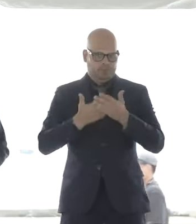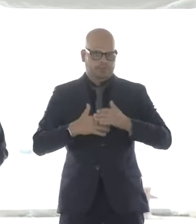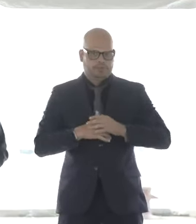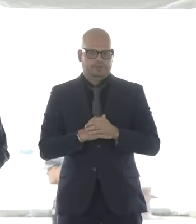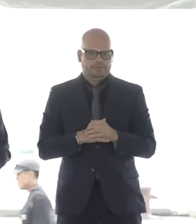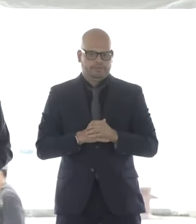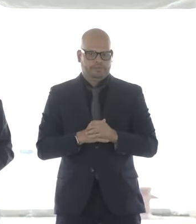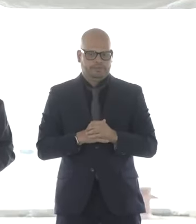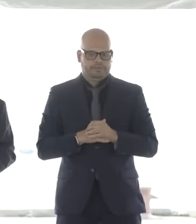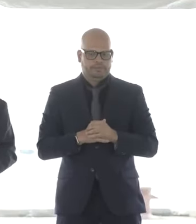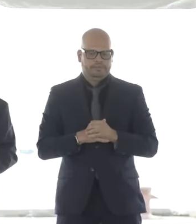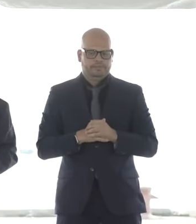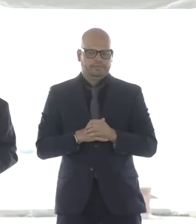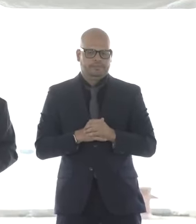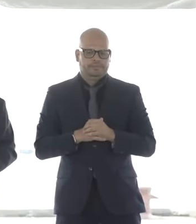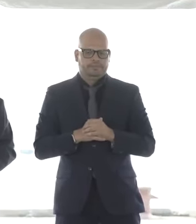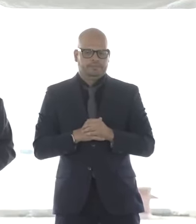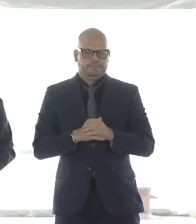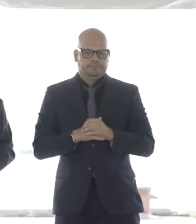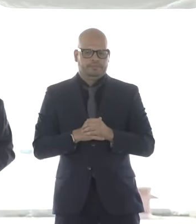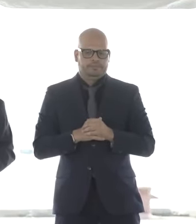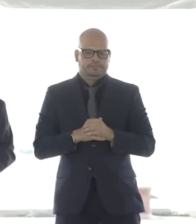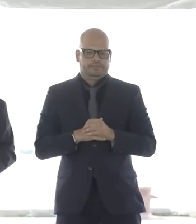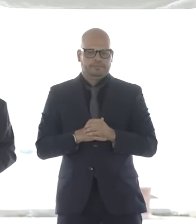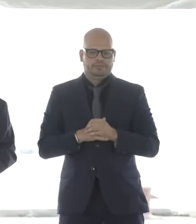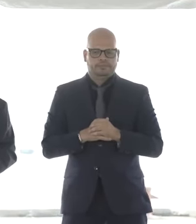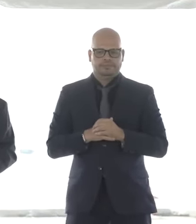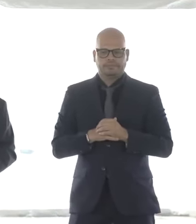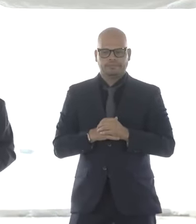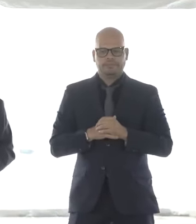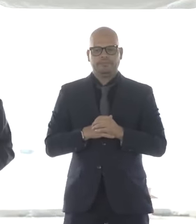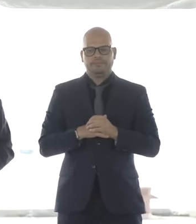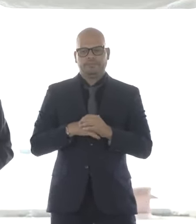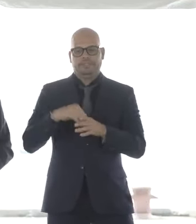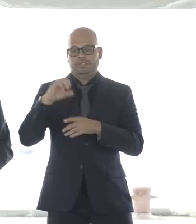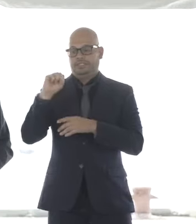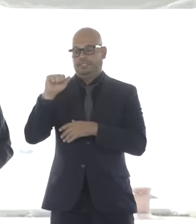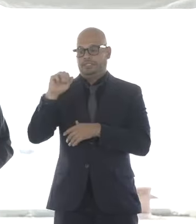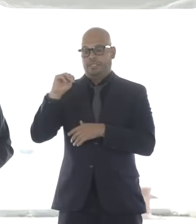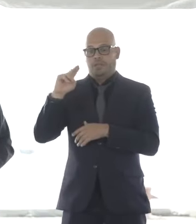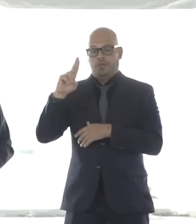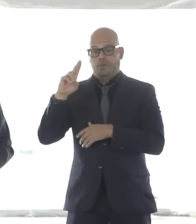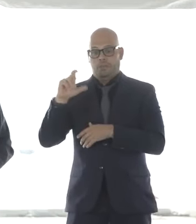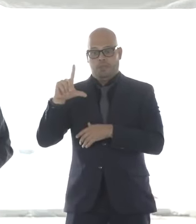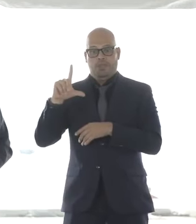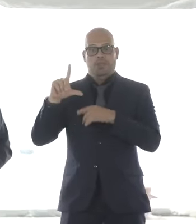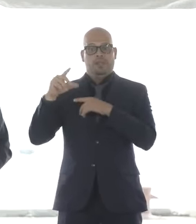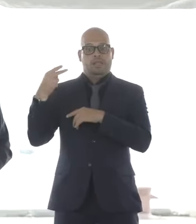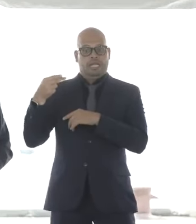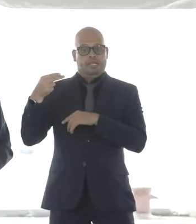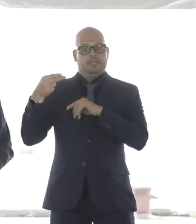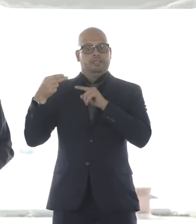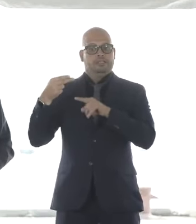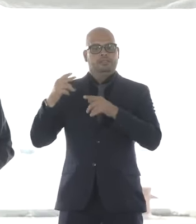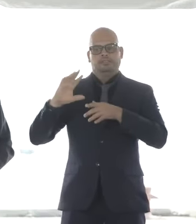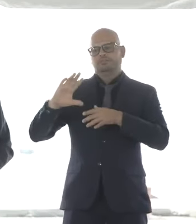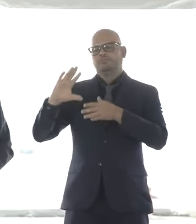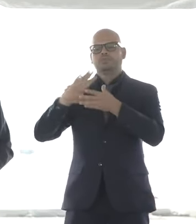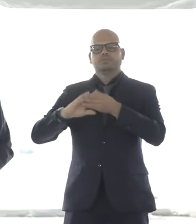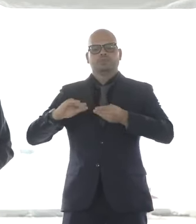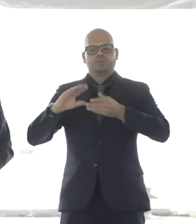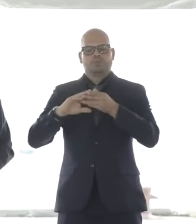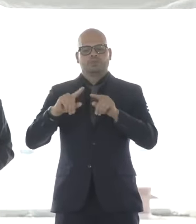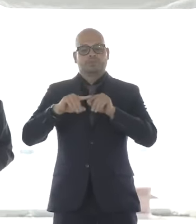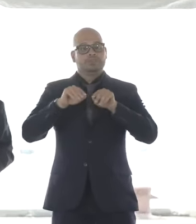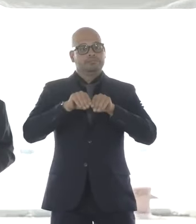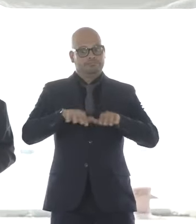Here in Salem, we know that blessing, the bounty of the sea, the promise of a prosperous passage with full sails,